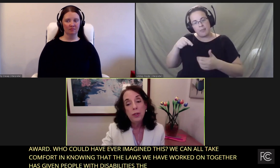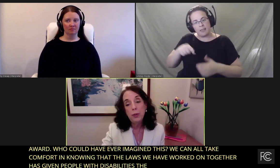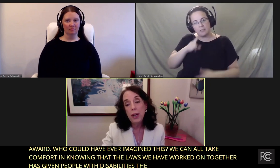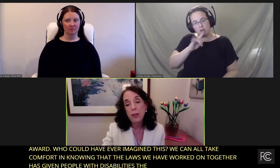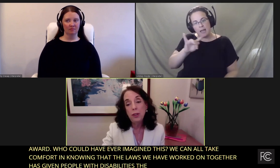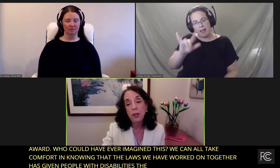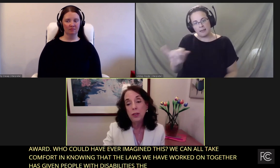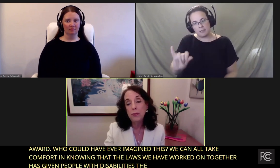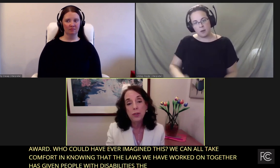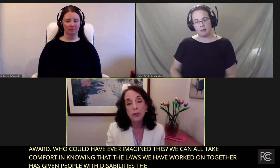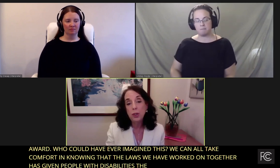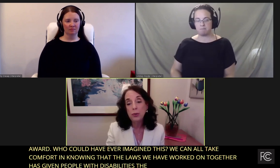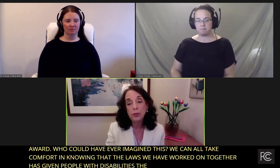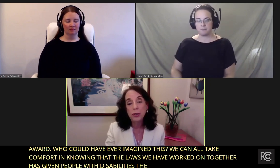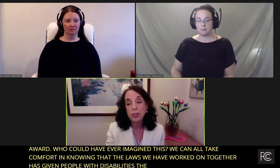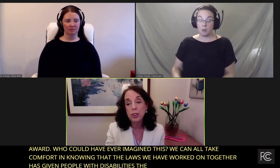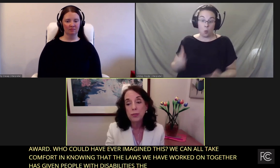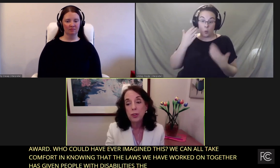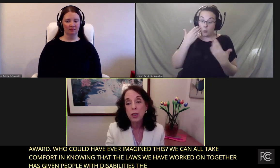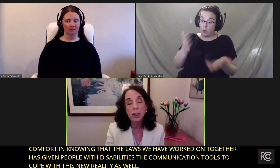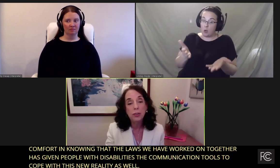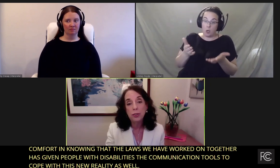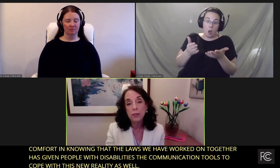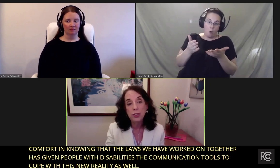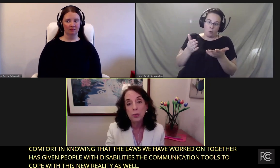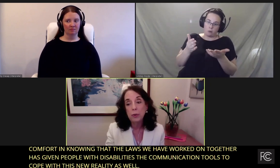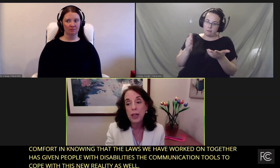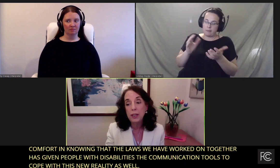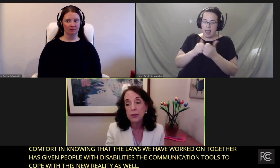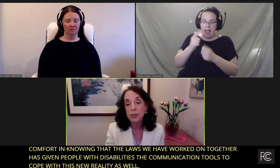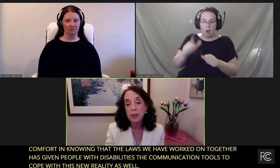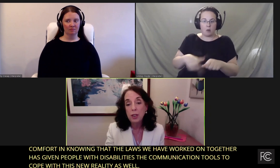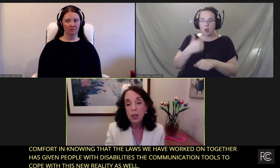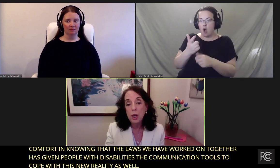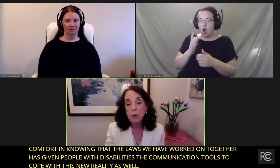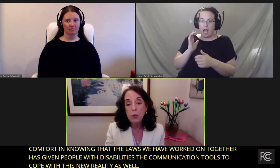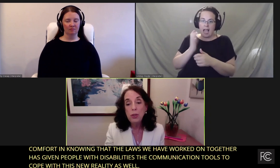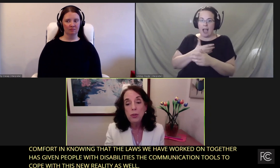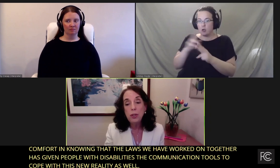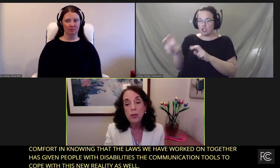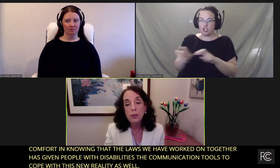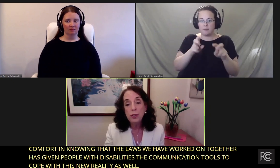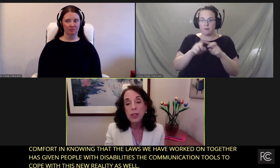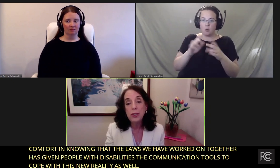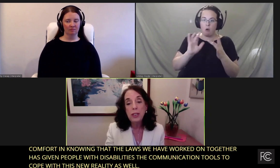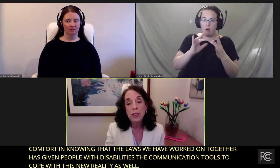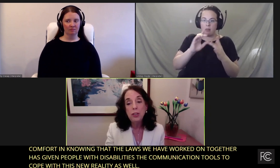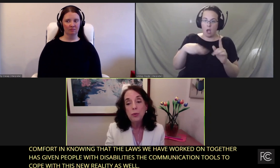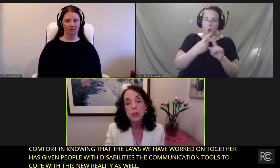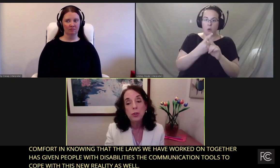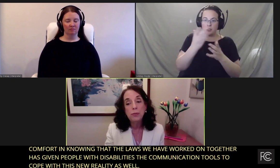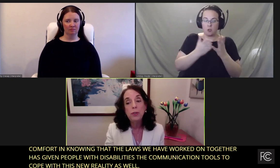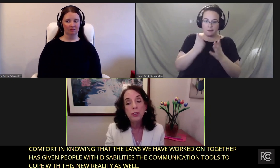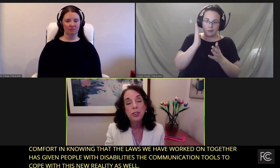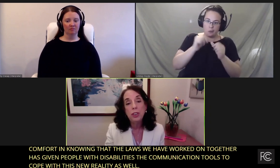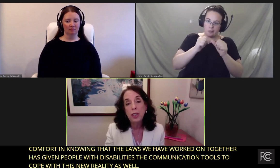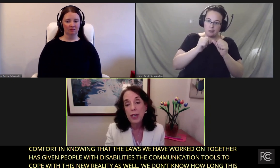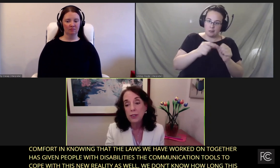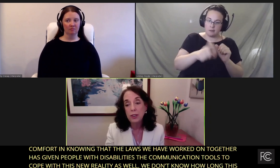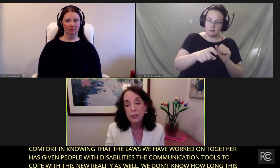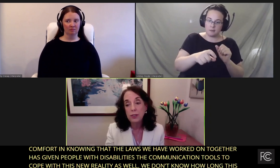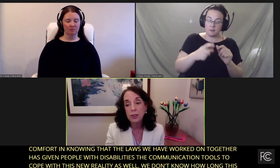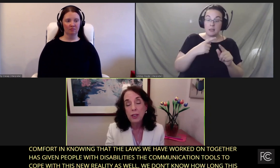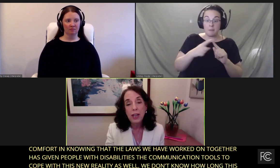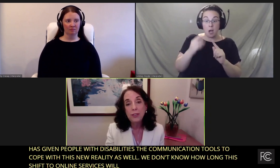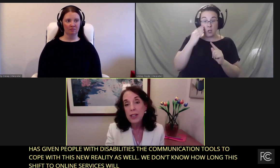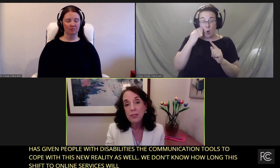We don't know how long this wholesale shift to online services will last, but we do know that the need to ensure full digital